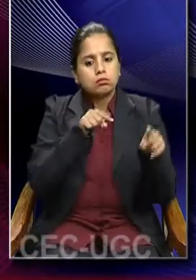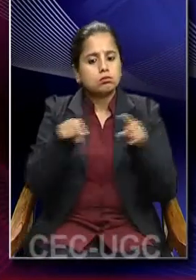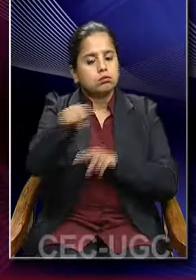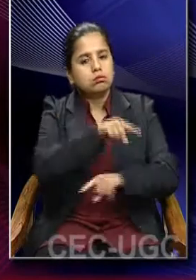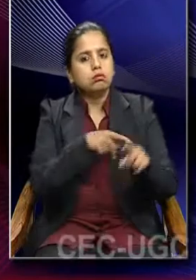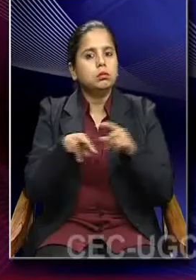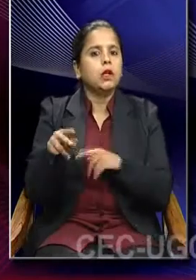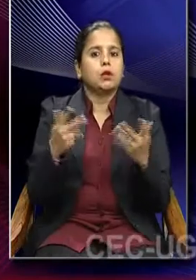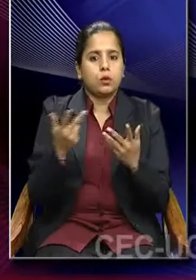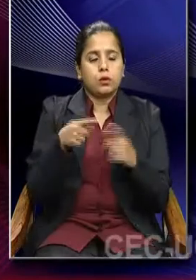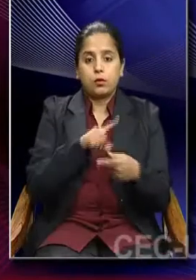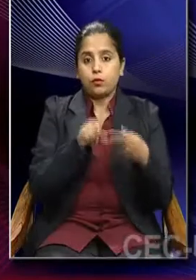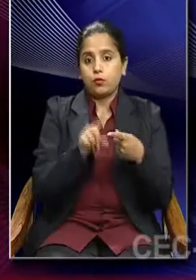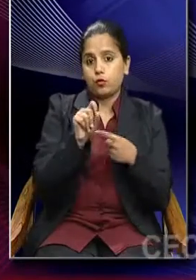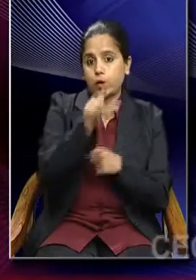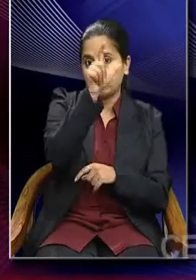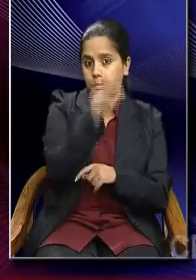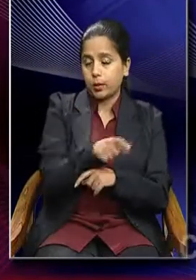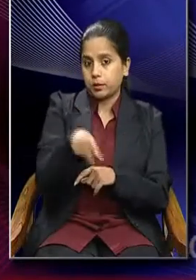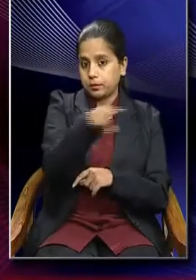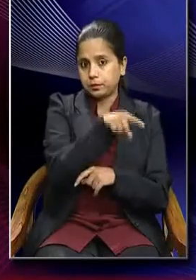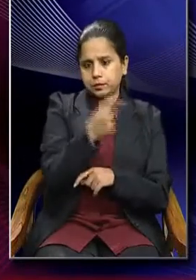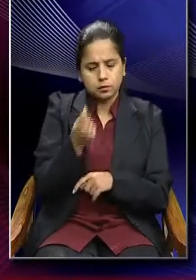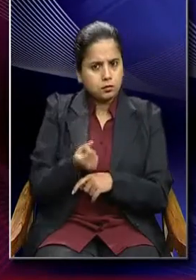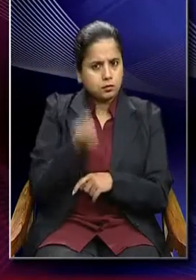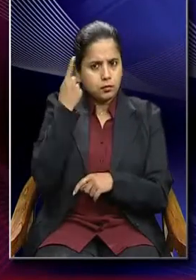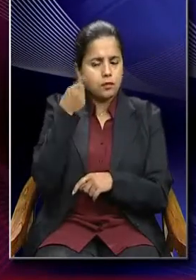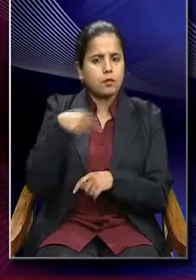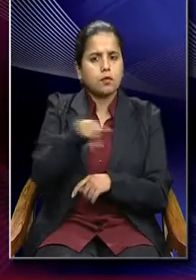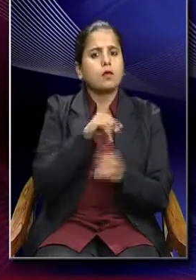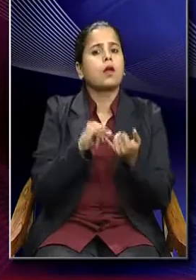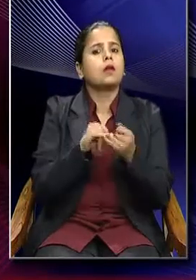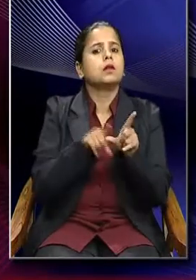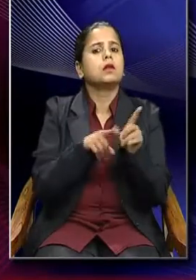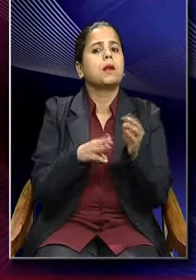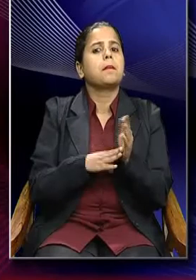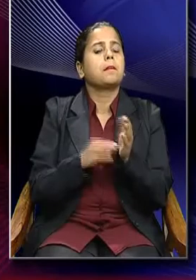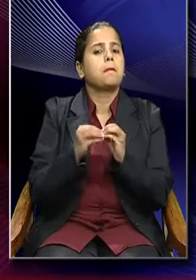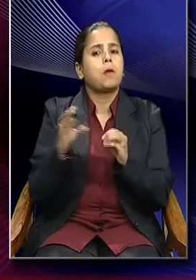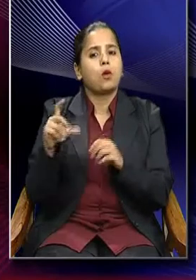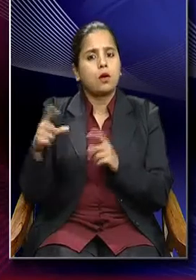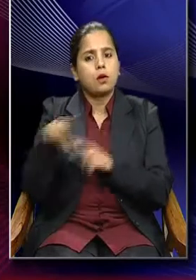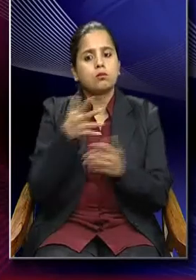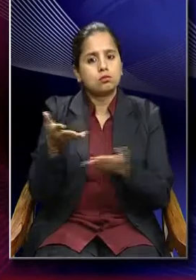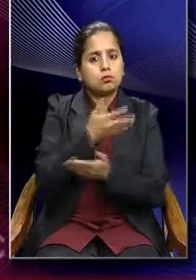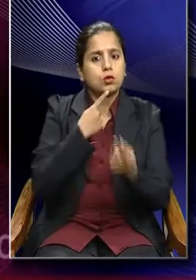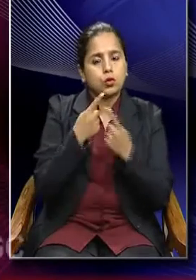The first person who kind of understood symbolic interactionism is George Herbert